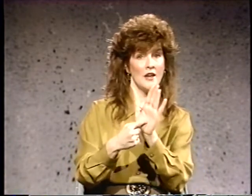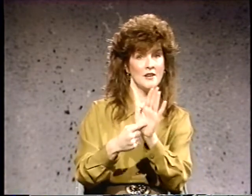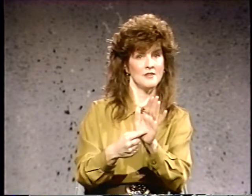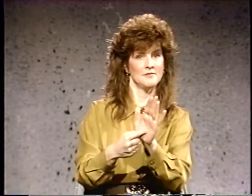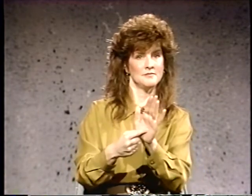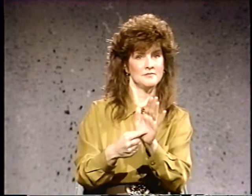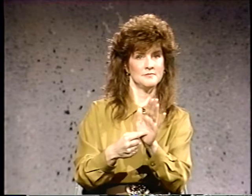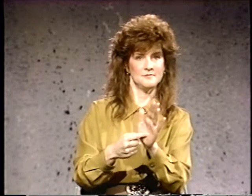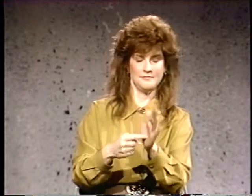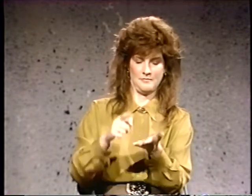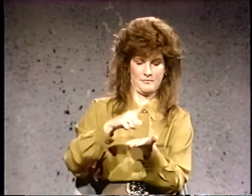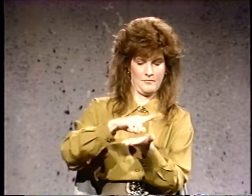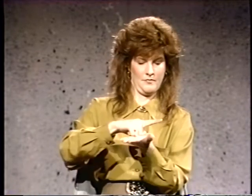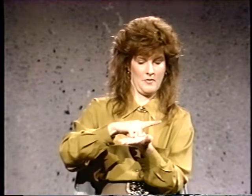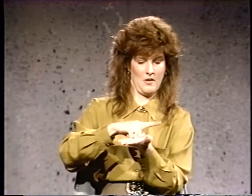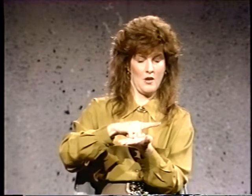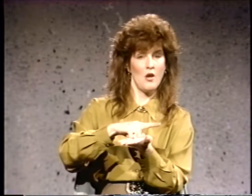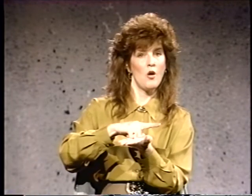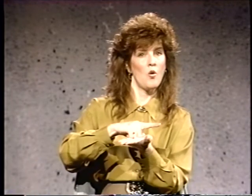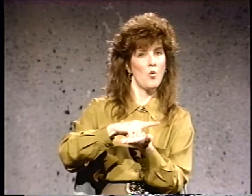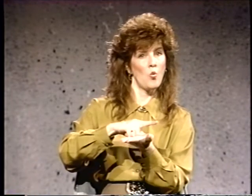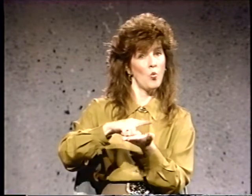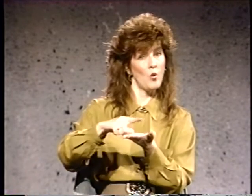weak.